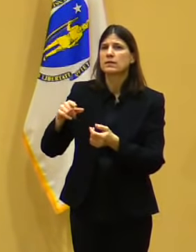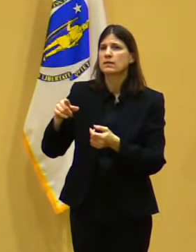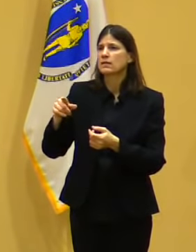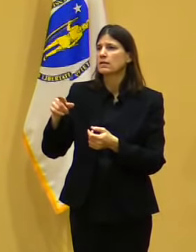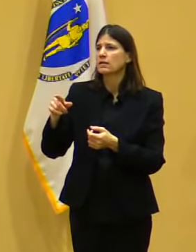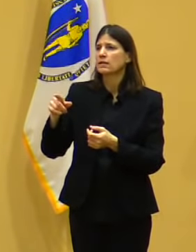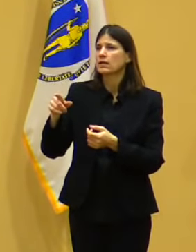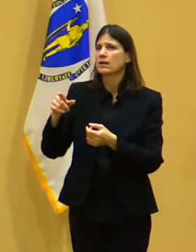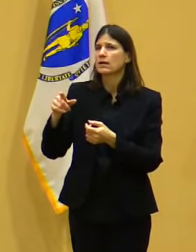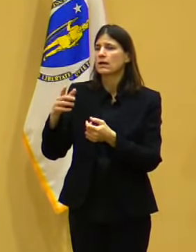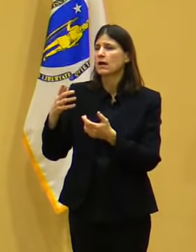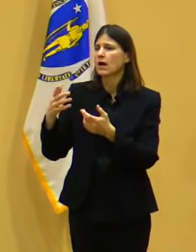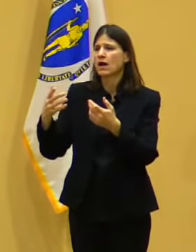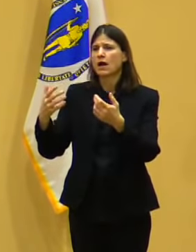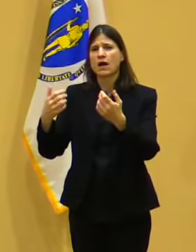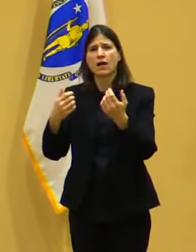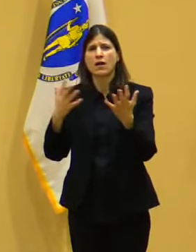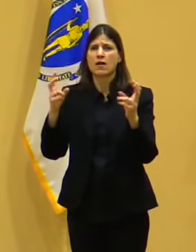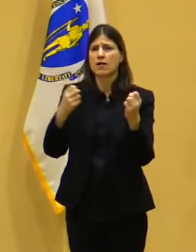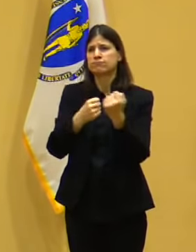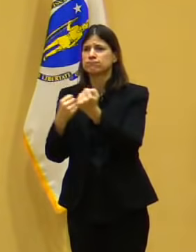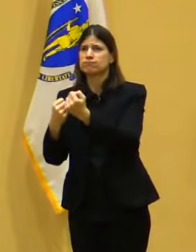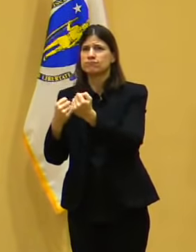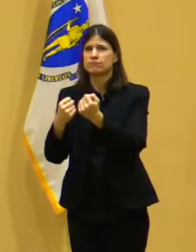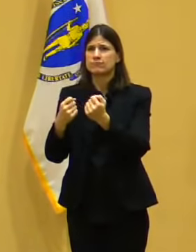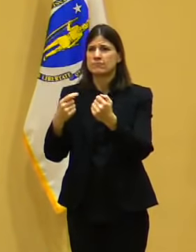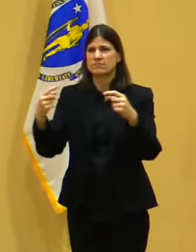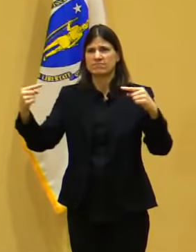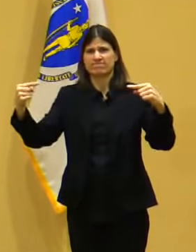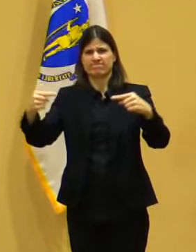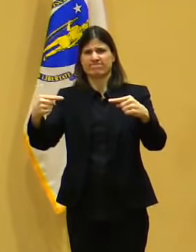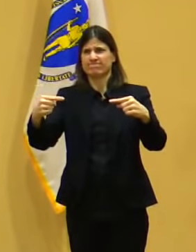the folks in government to figure out how to manage that.